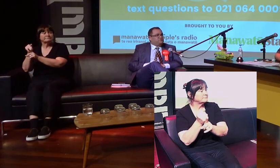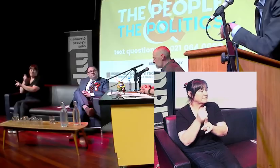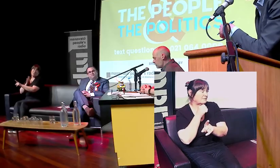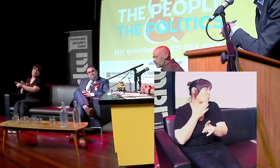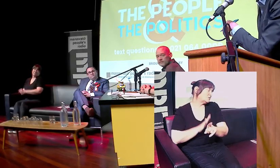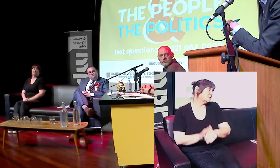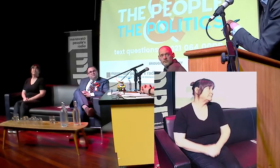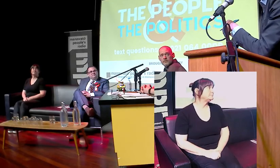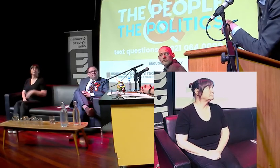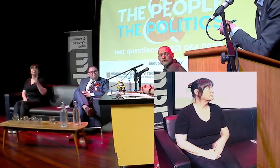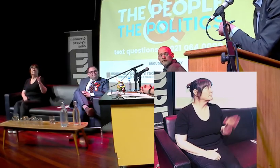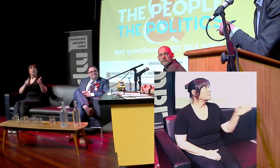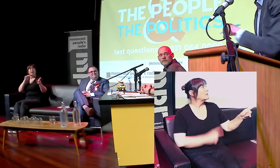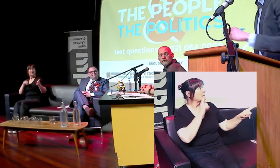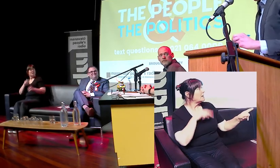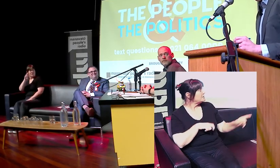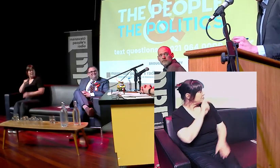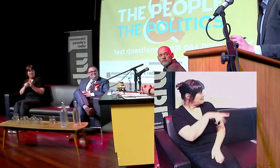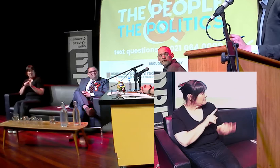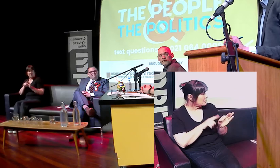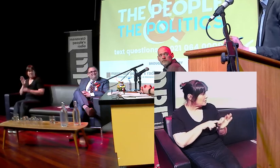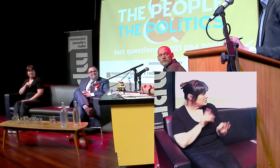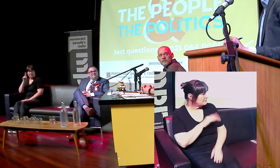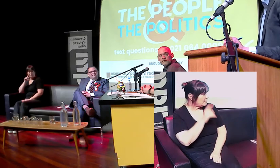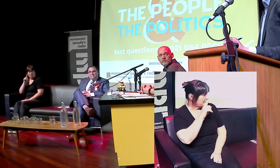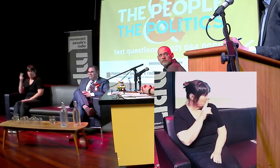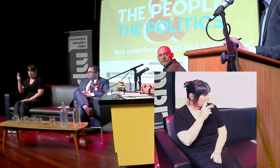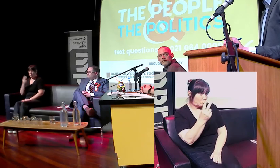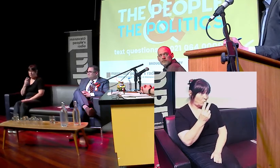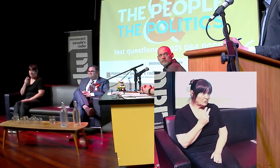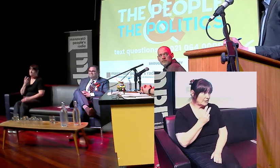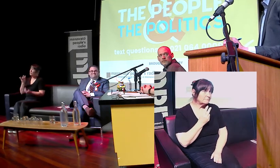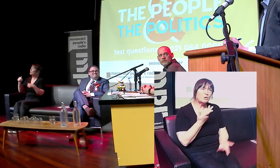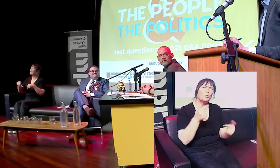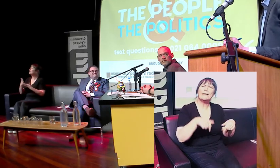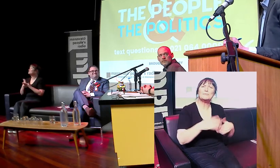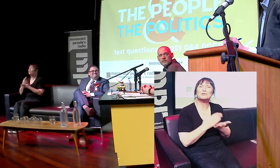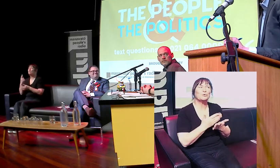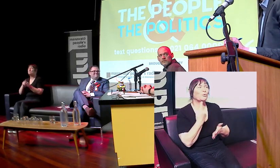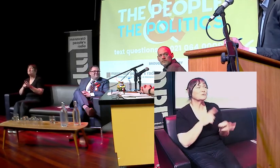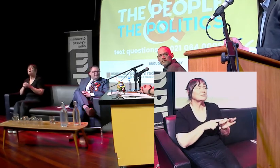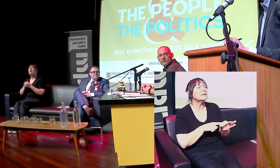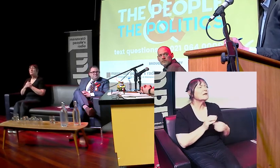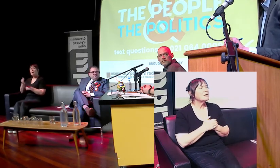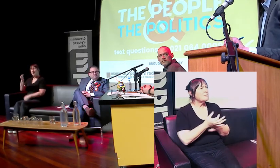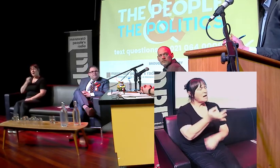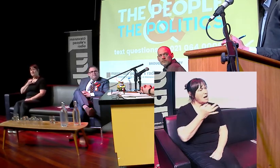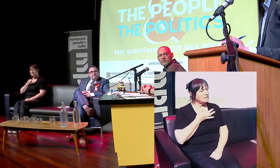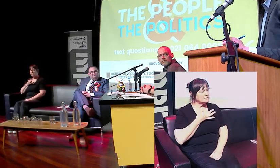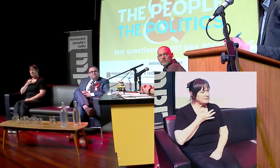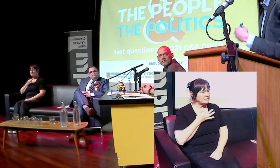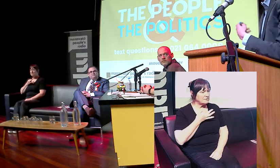so chooses. Do you mind if I jump in just with a question from people watching or perhaps here, I'm not quite sure. Someone's just asking